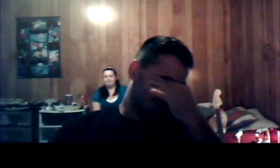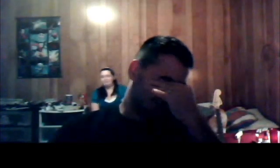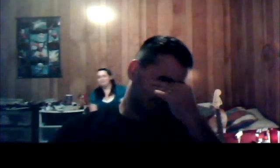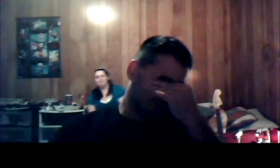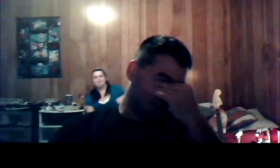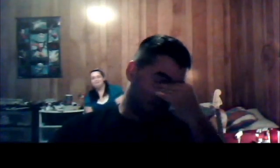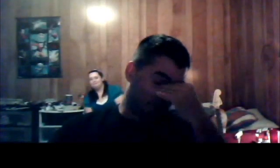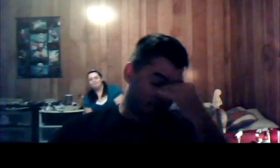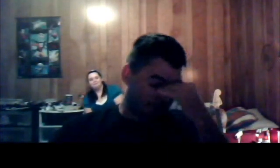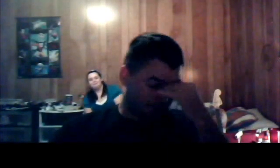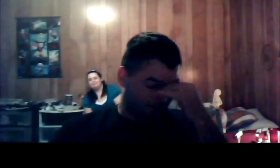Okay.